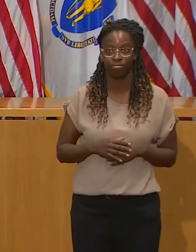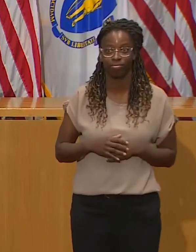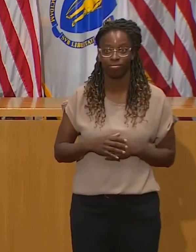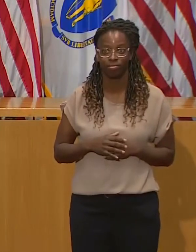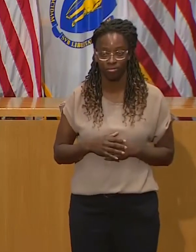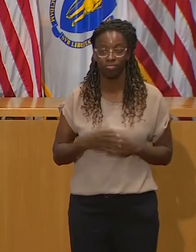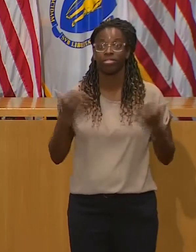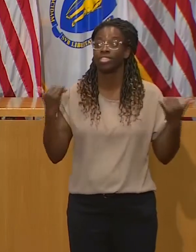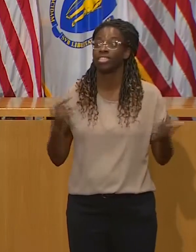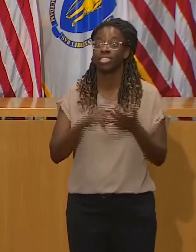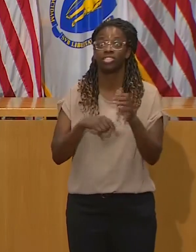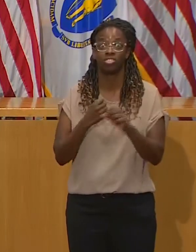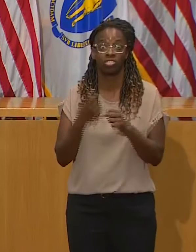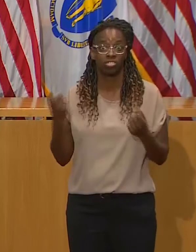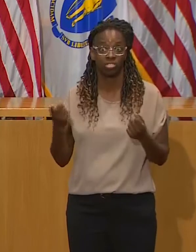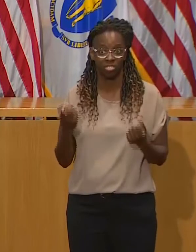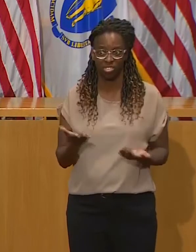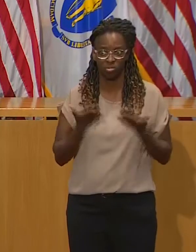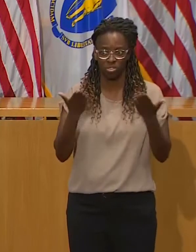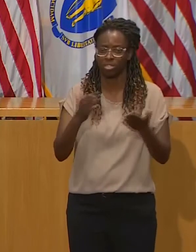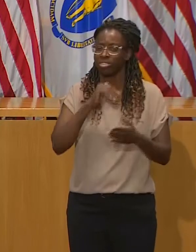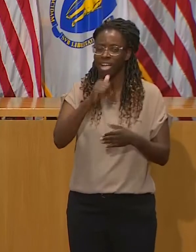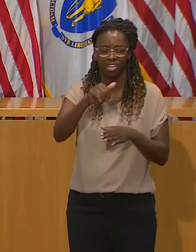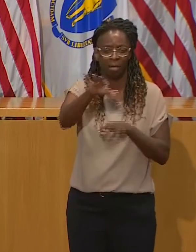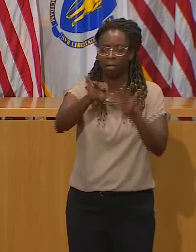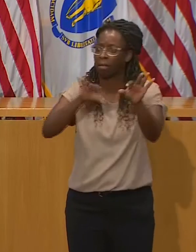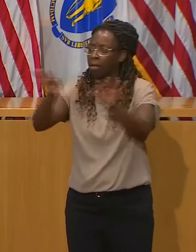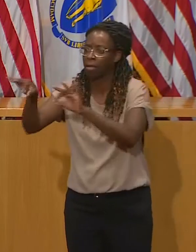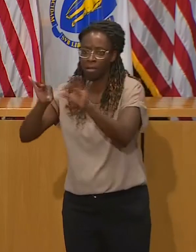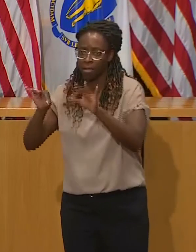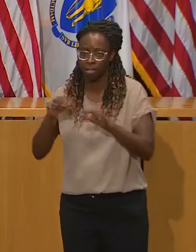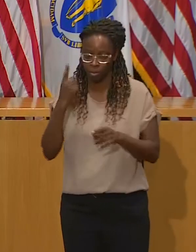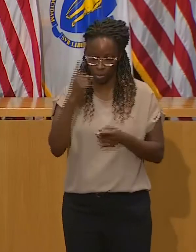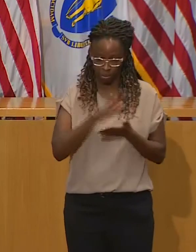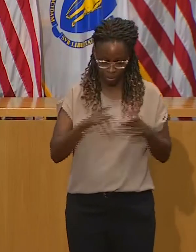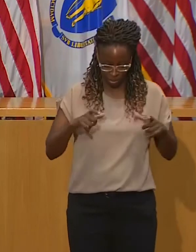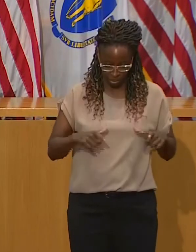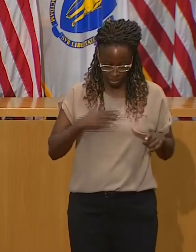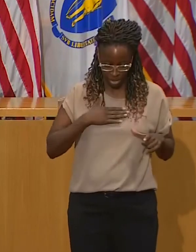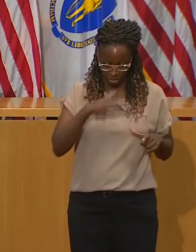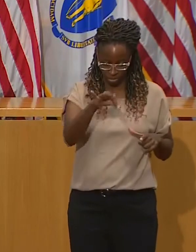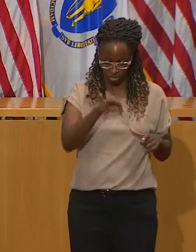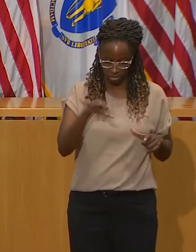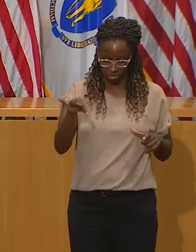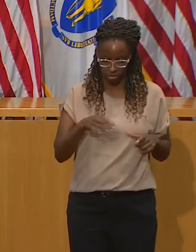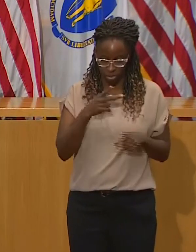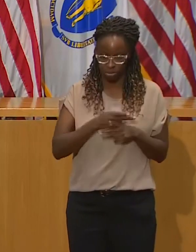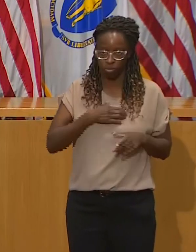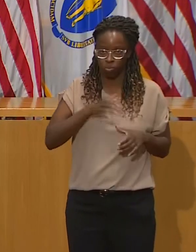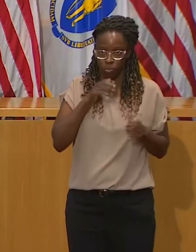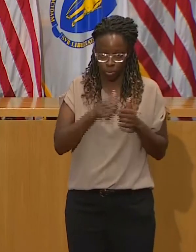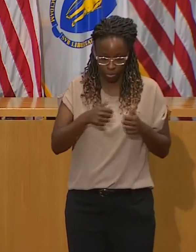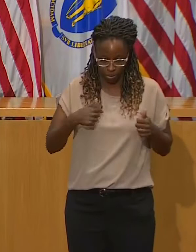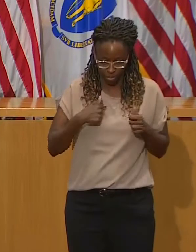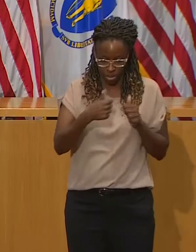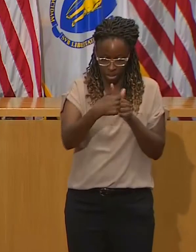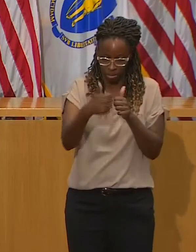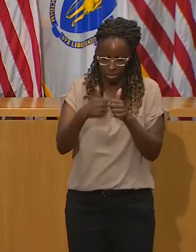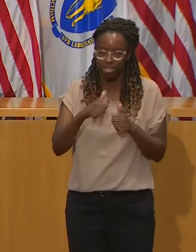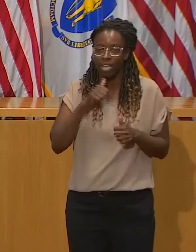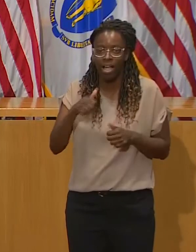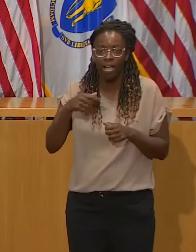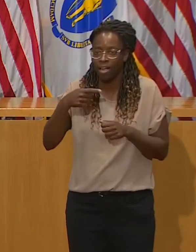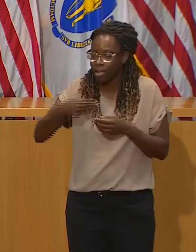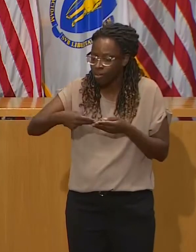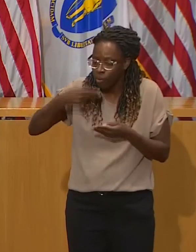And really the perfect way to do this is, it'll sound a little formal perhaps, is literally one or two people in the kitchen with face